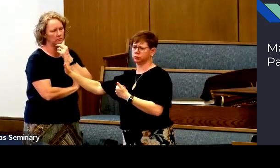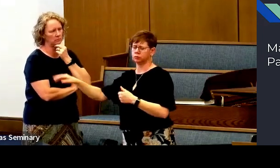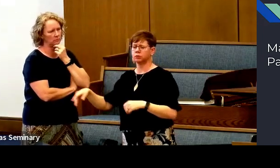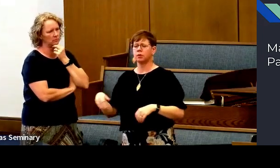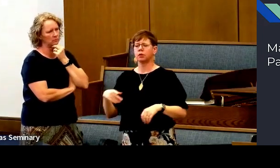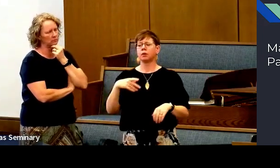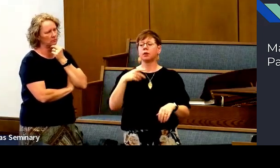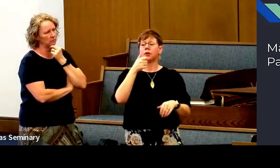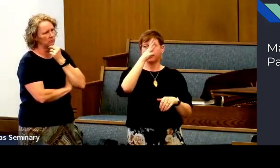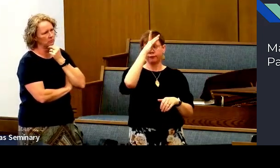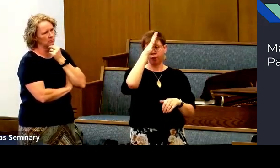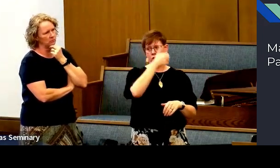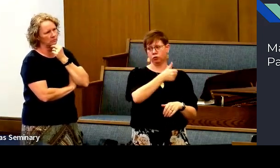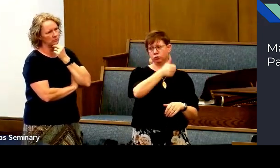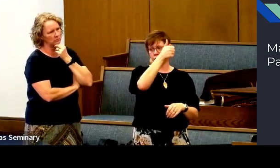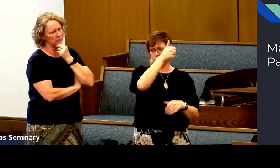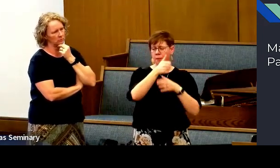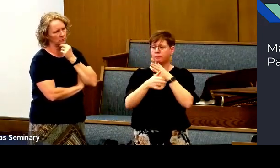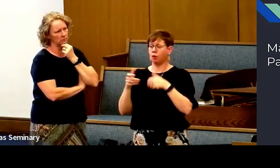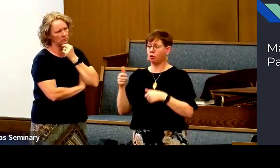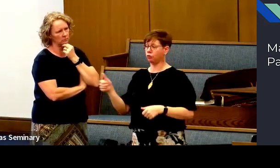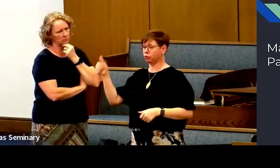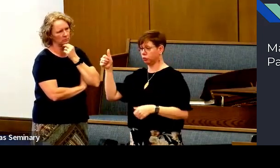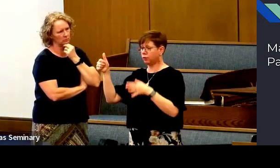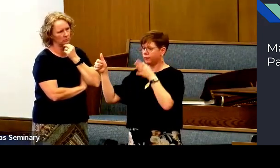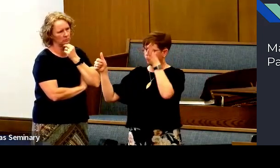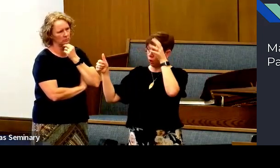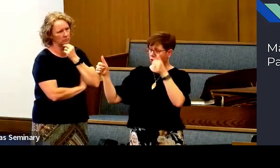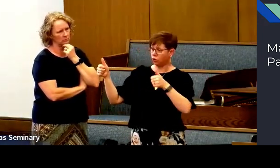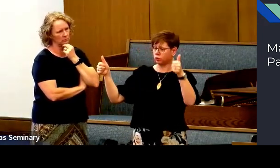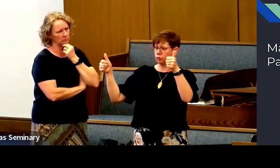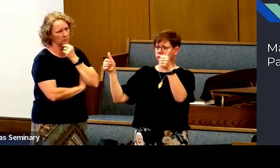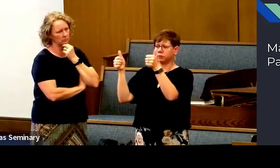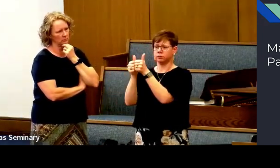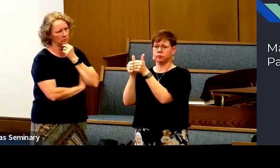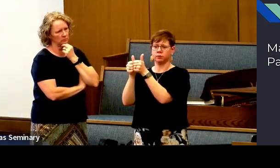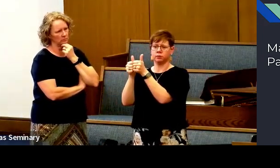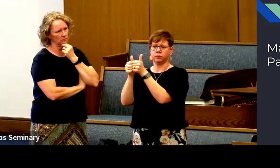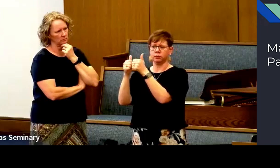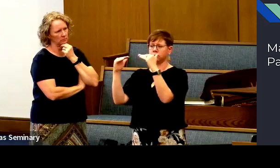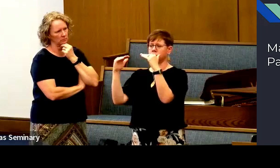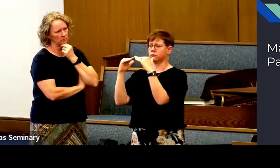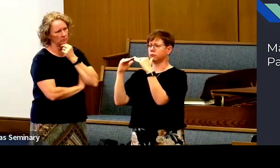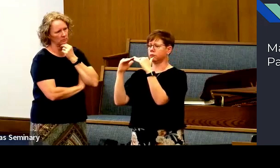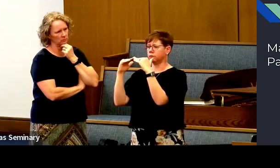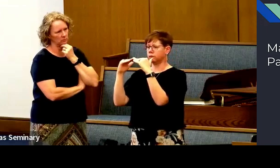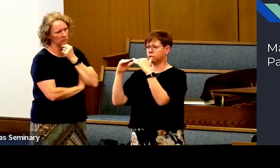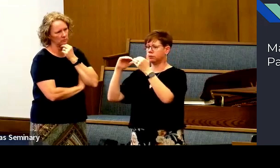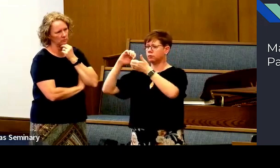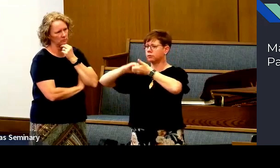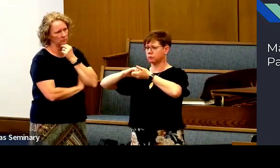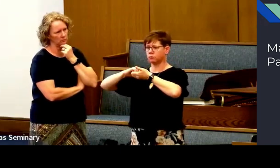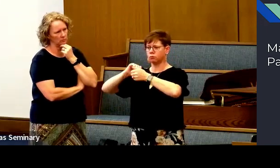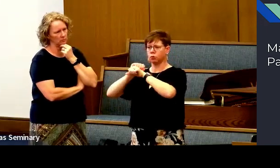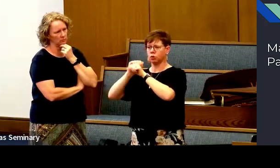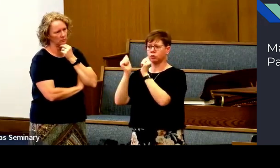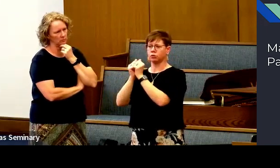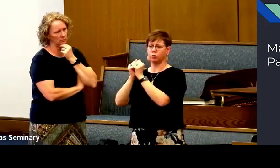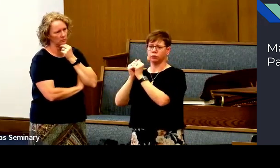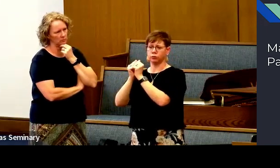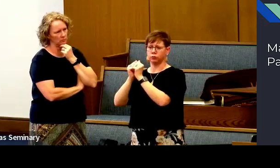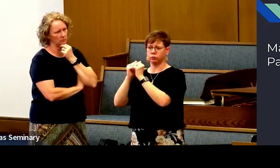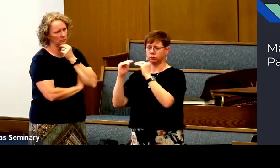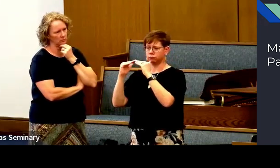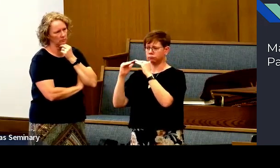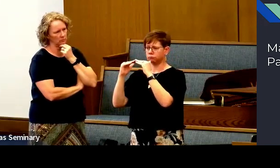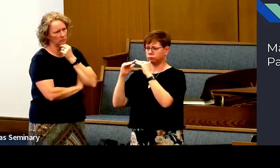patriarch, it's a separate thing. But fathers and mothers preside